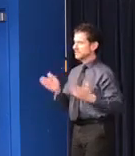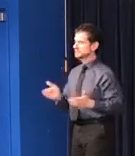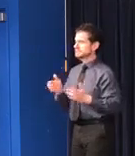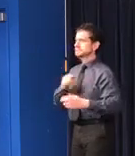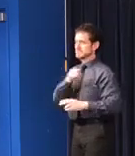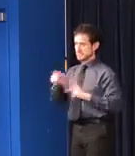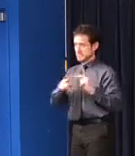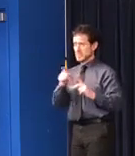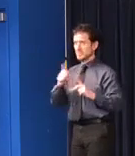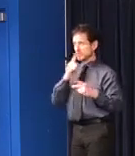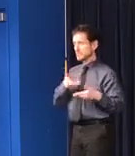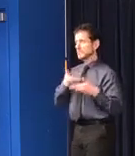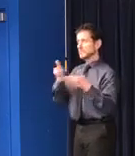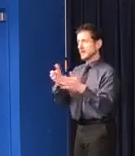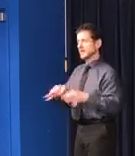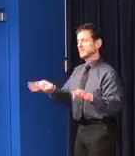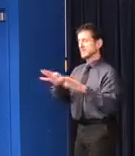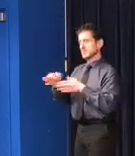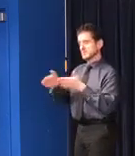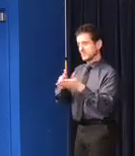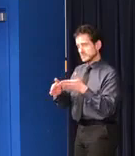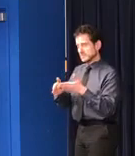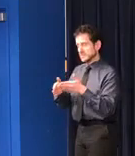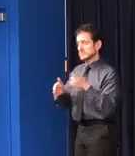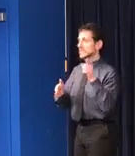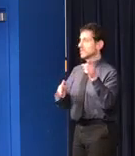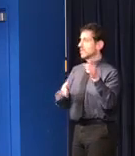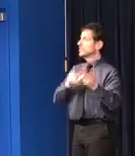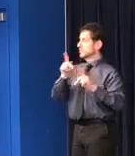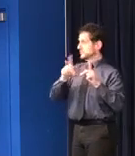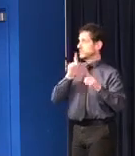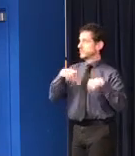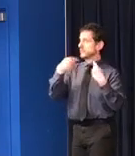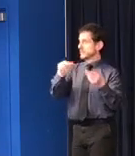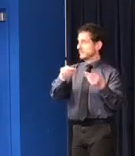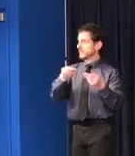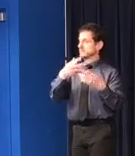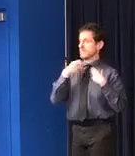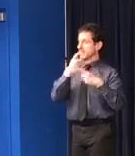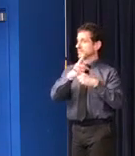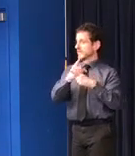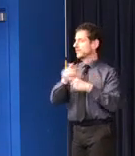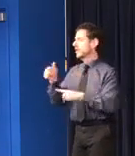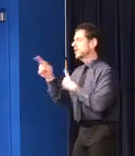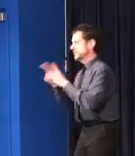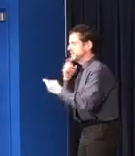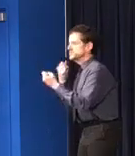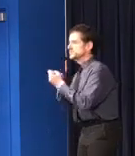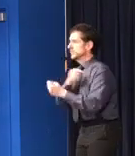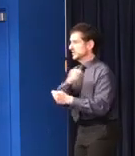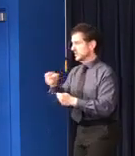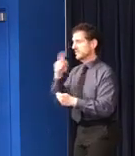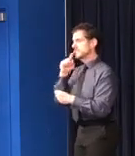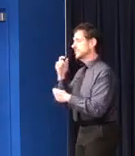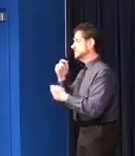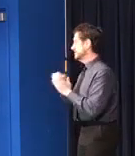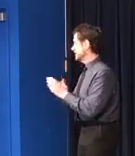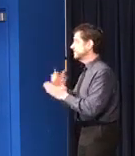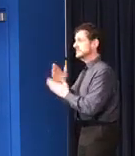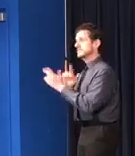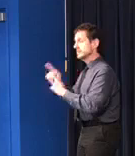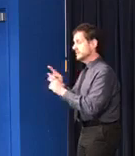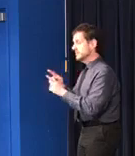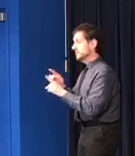providing essential services and those who are supporting the people who are providing essential services. These include people who are providing day care